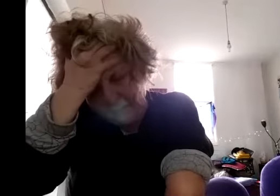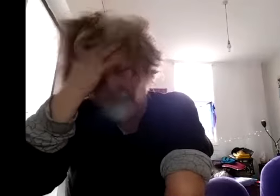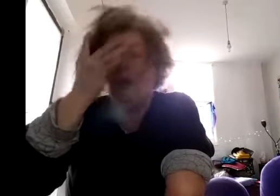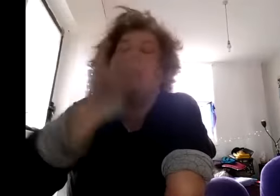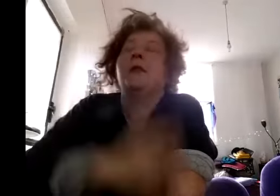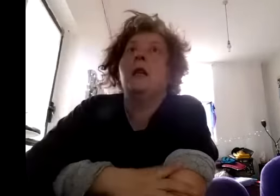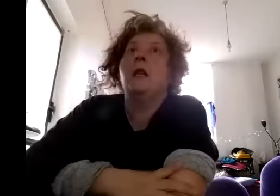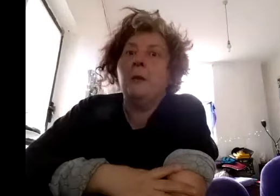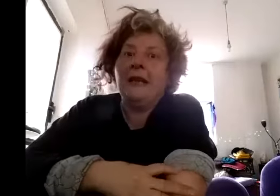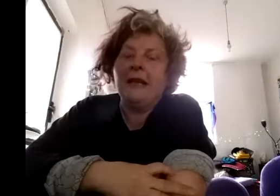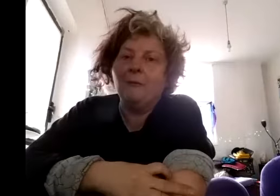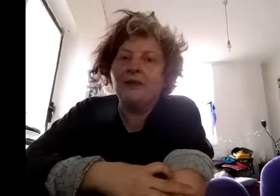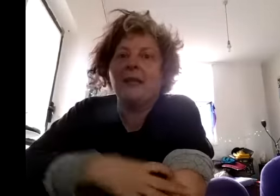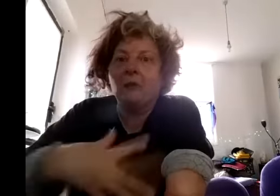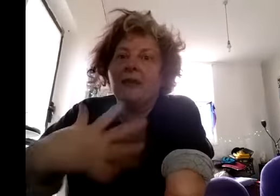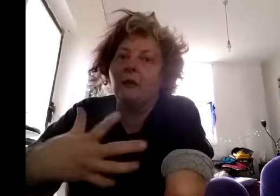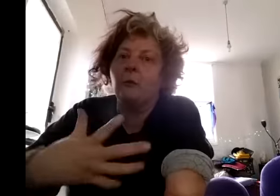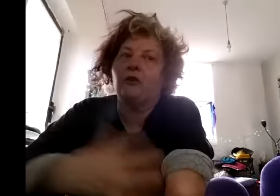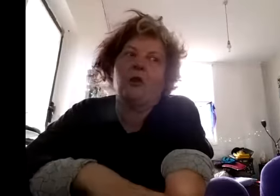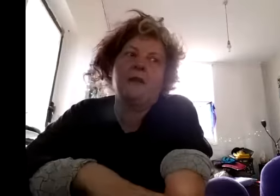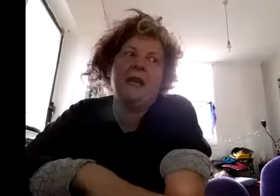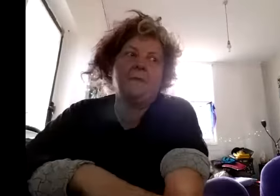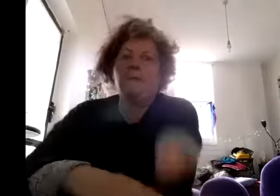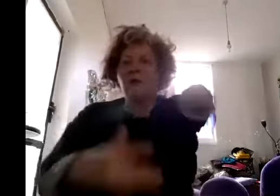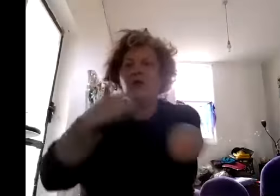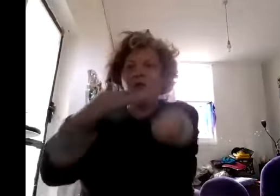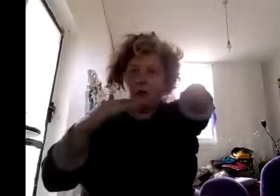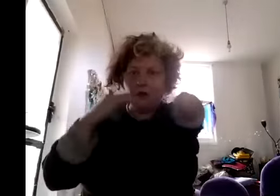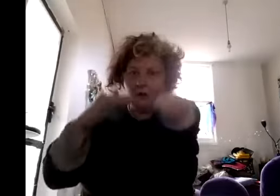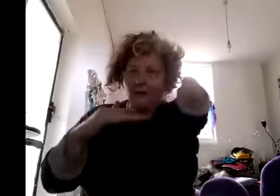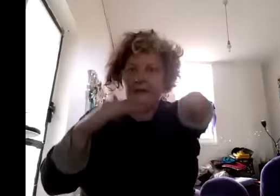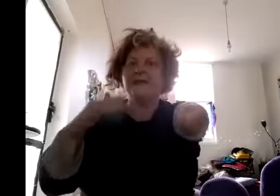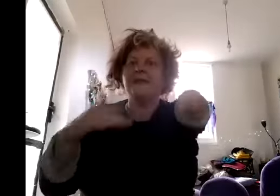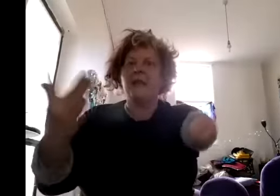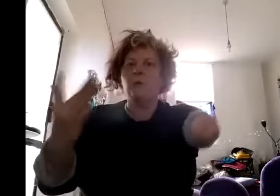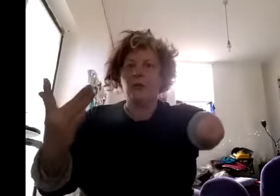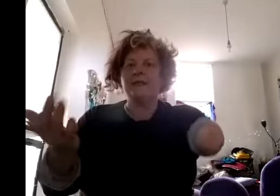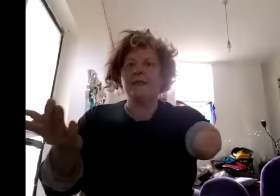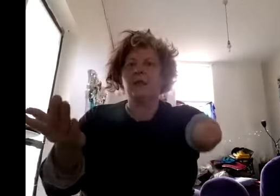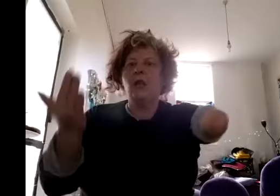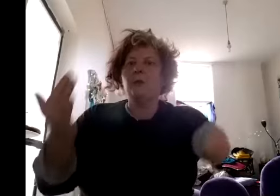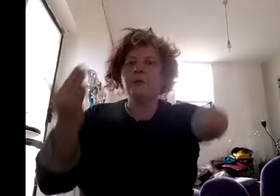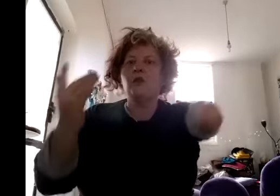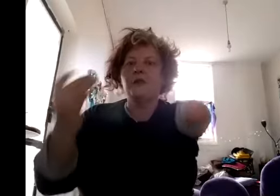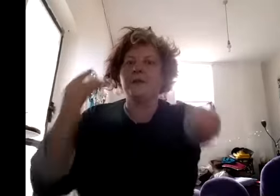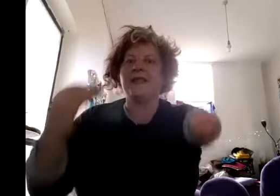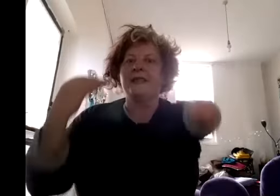i don't he was a little bit shocked you know you i think as a disabled person because we're used to assessing